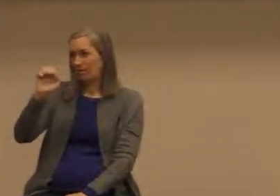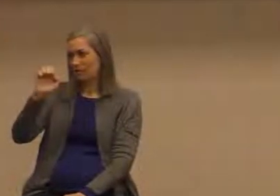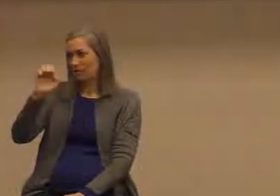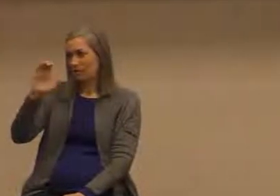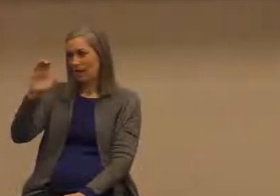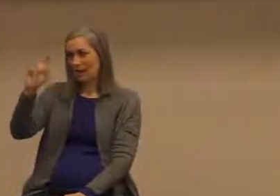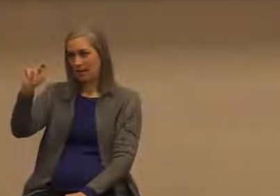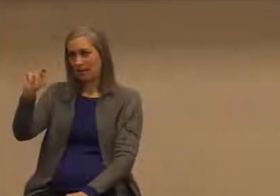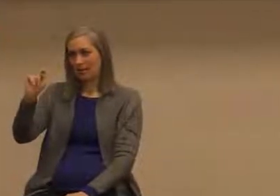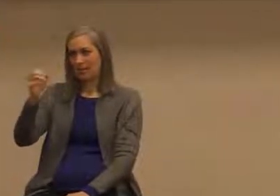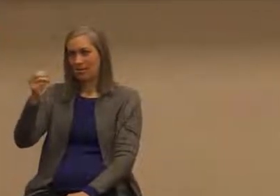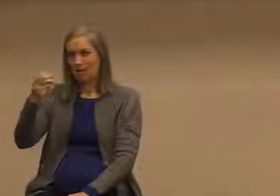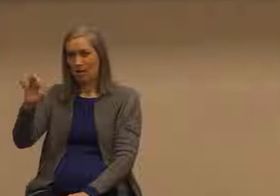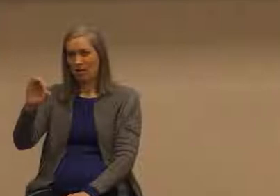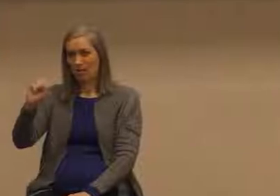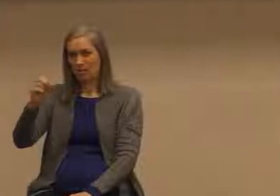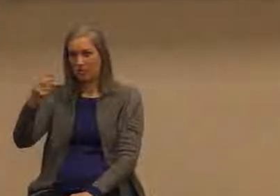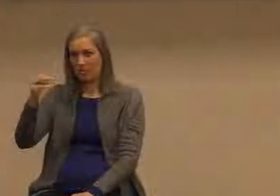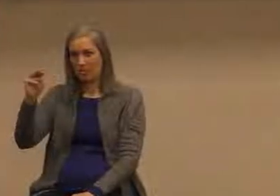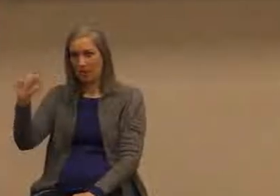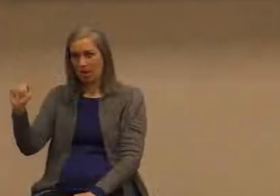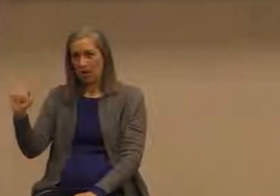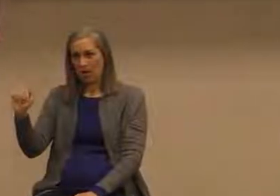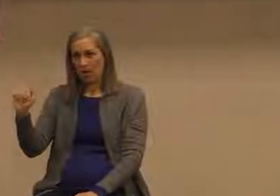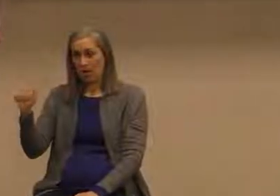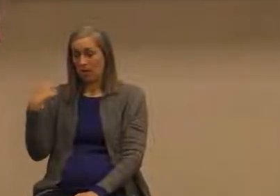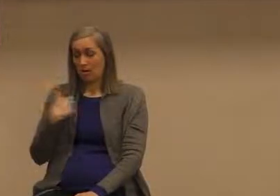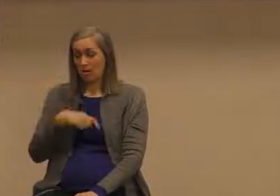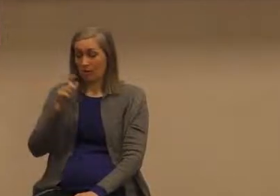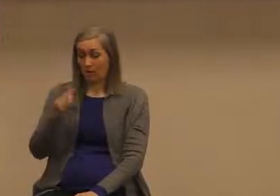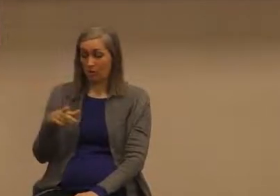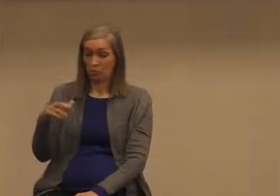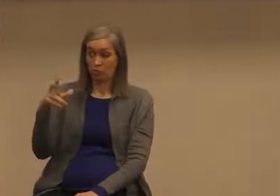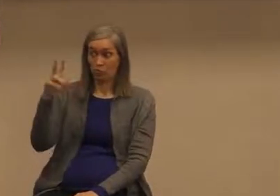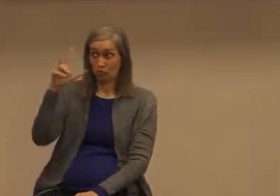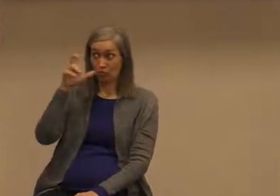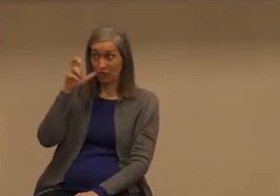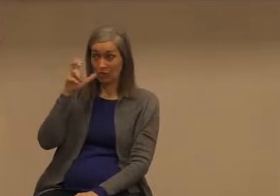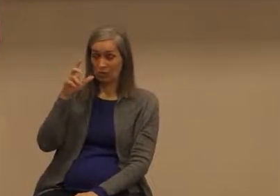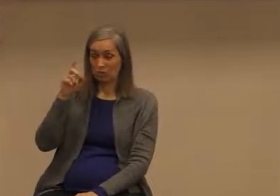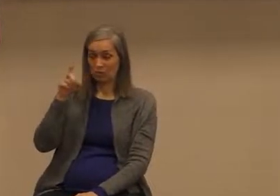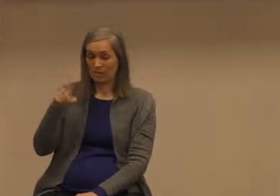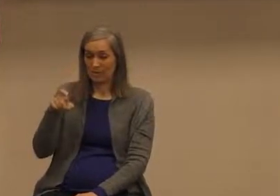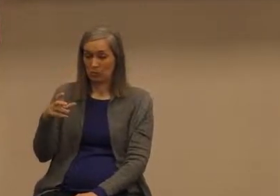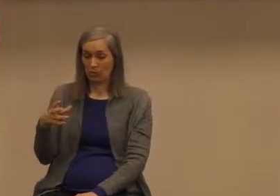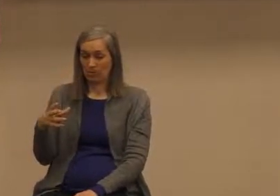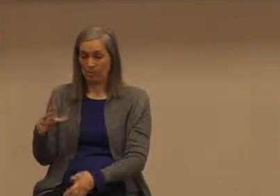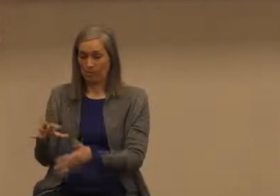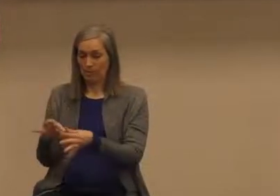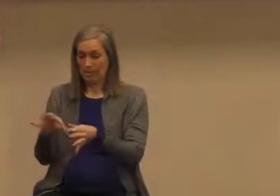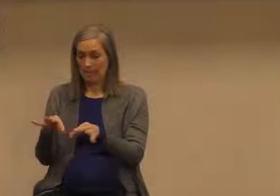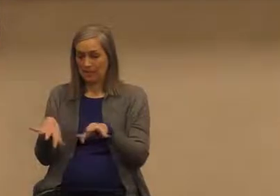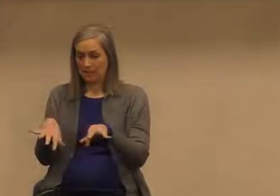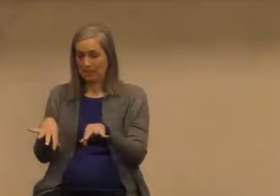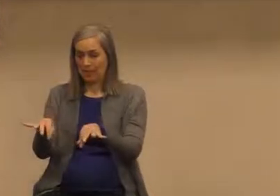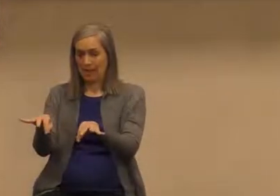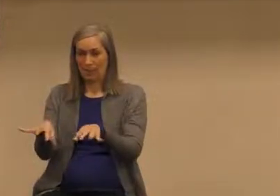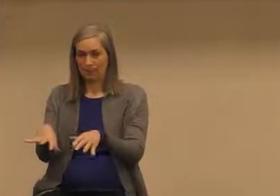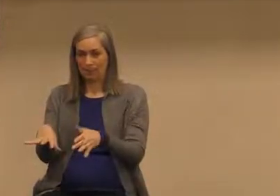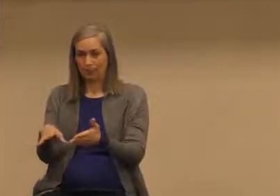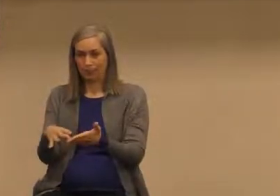are to listen we are to pay attention we are to pick up the message that is being communicated to us but to whom do we listen